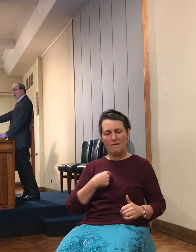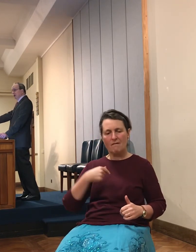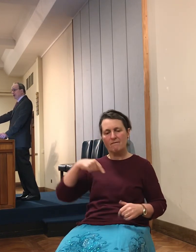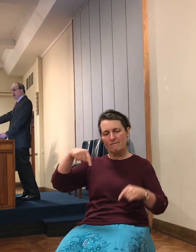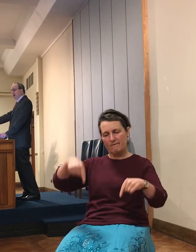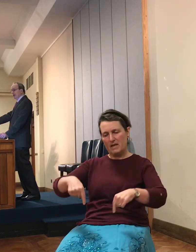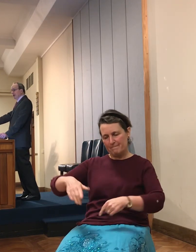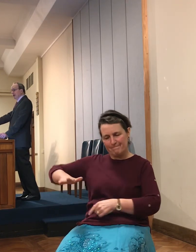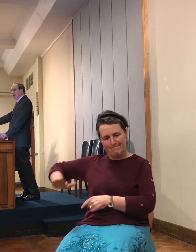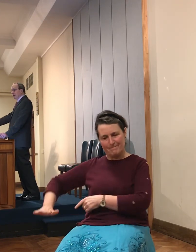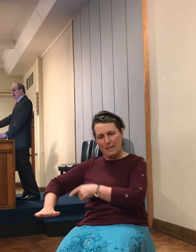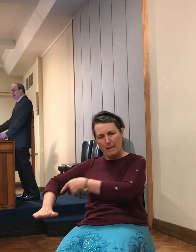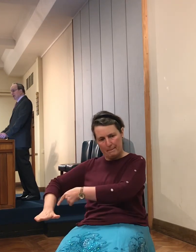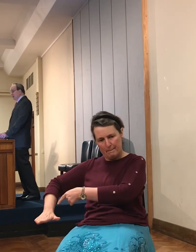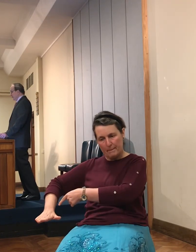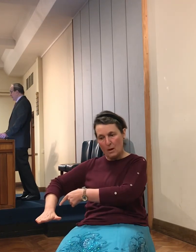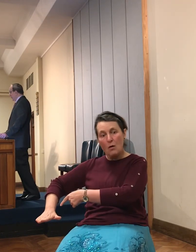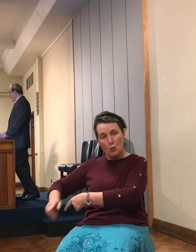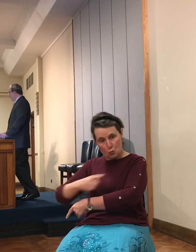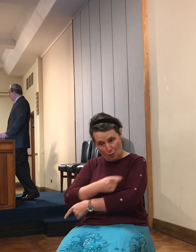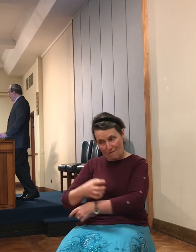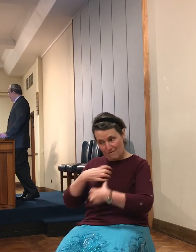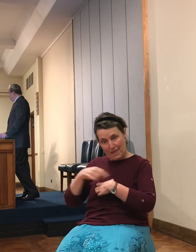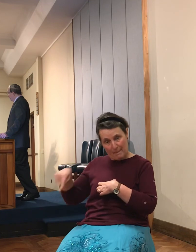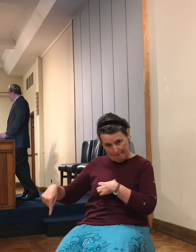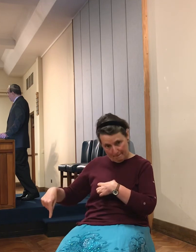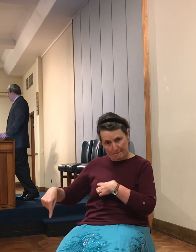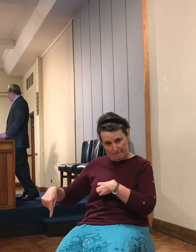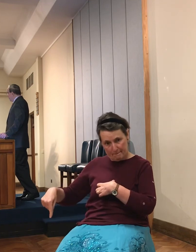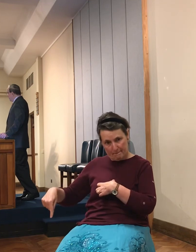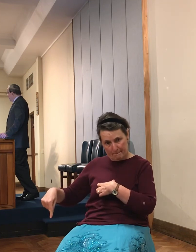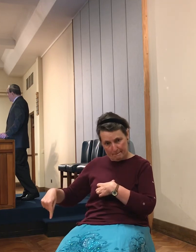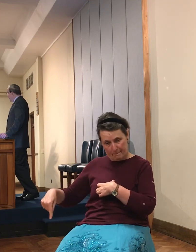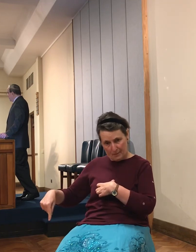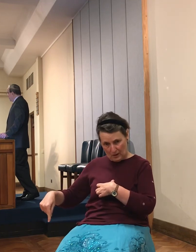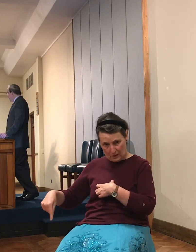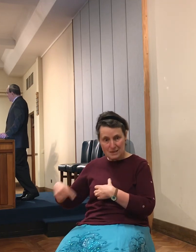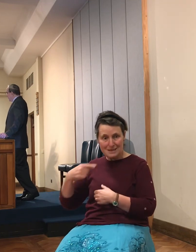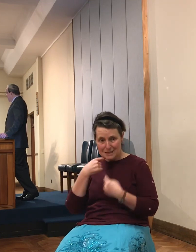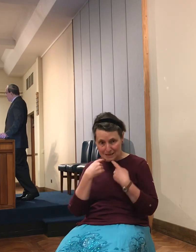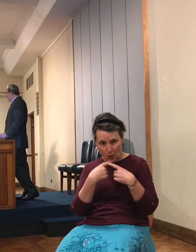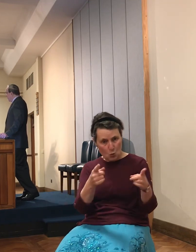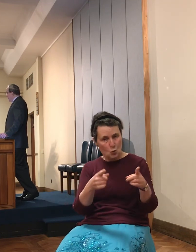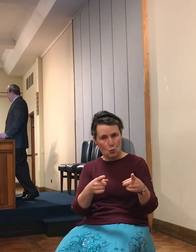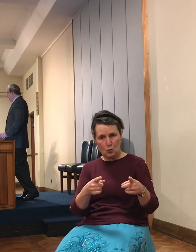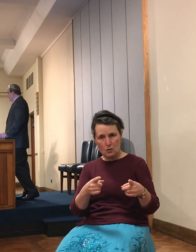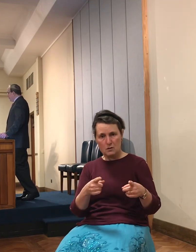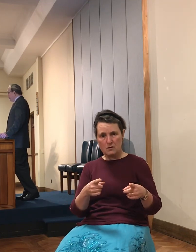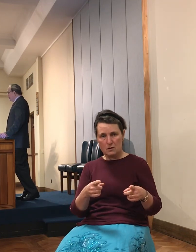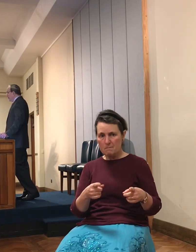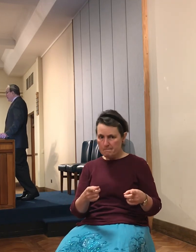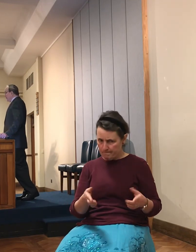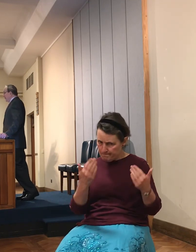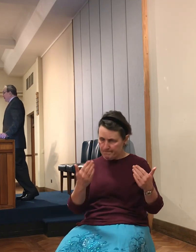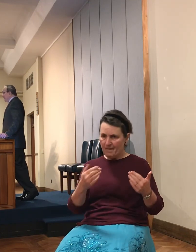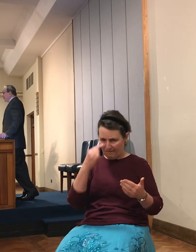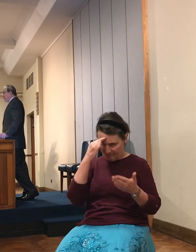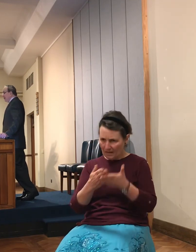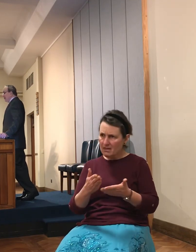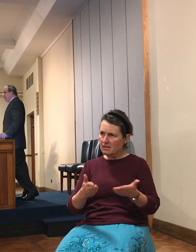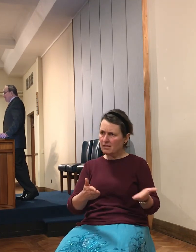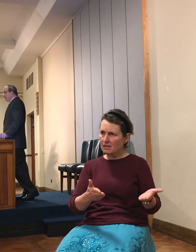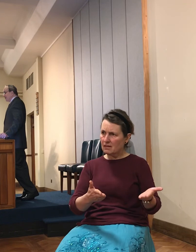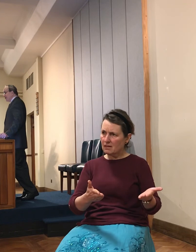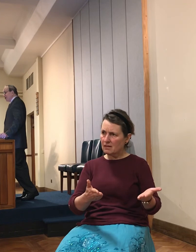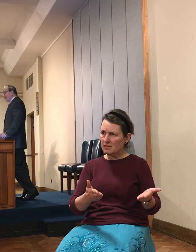who you feared. And I will say these great words of comfort. You need faith